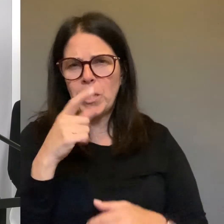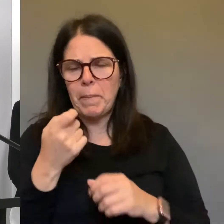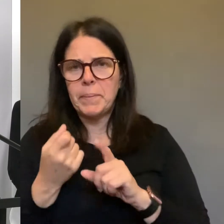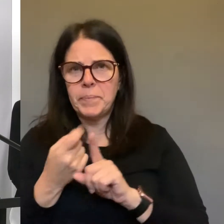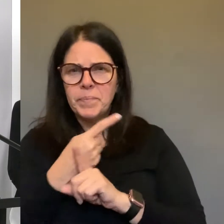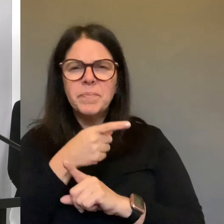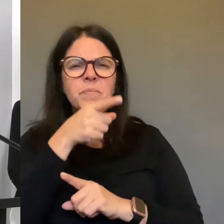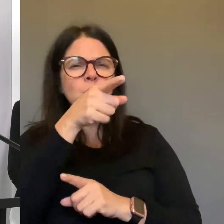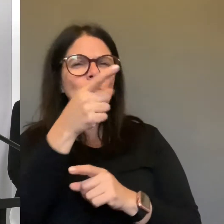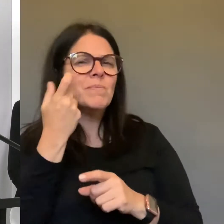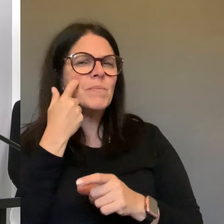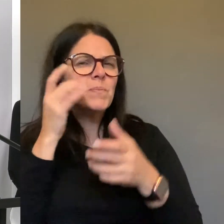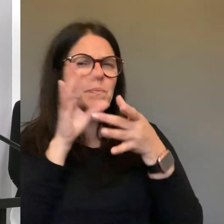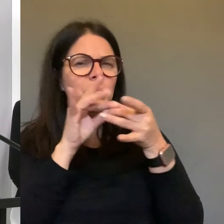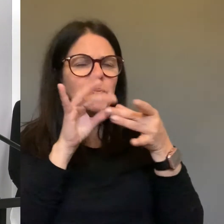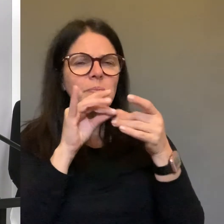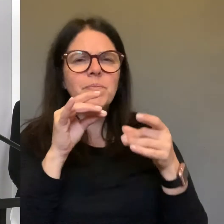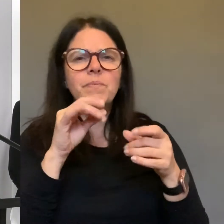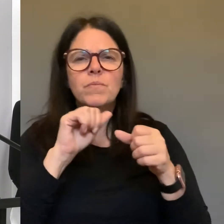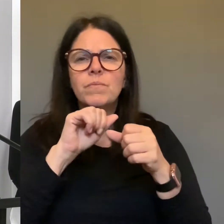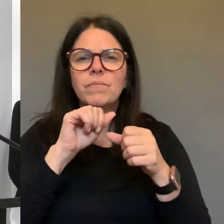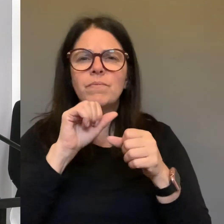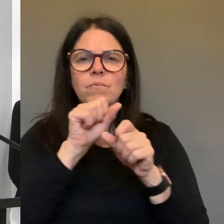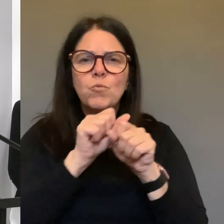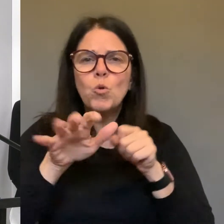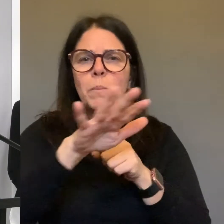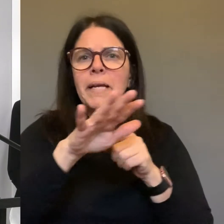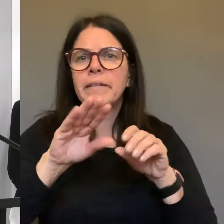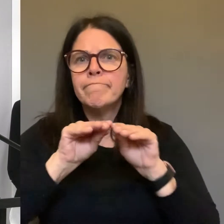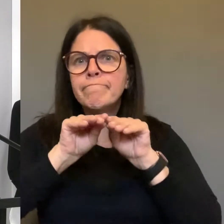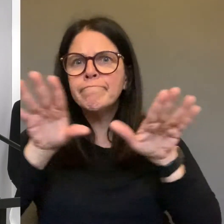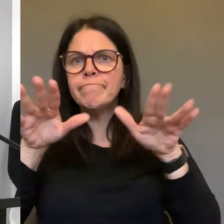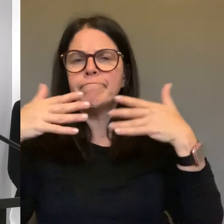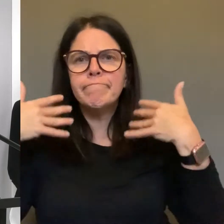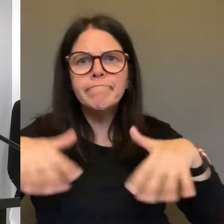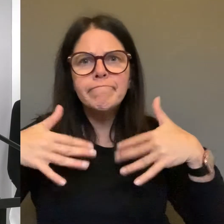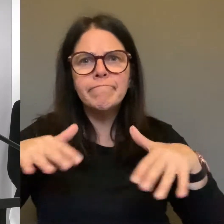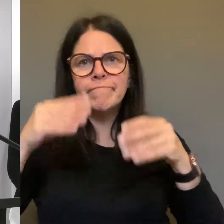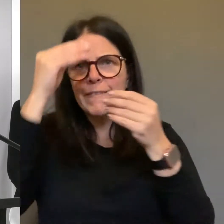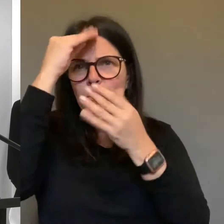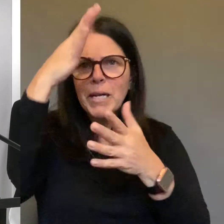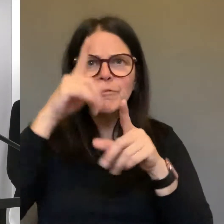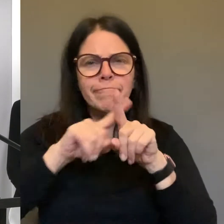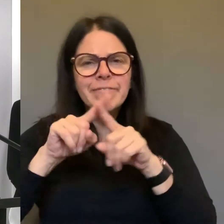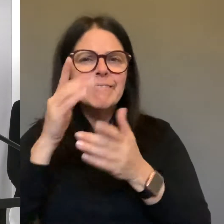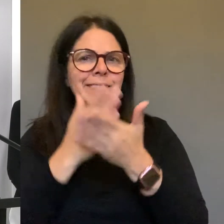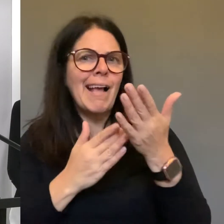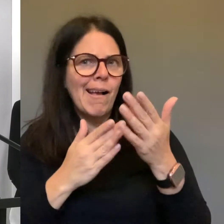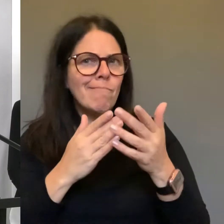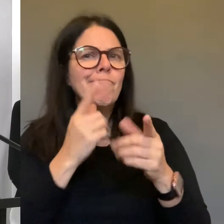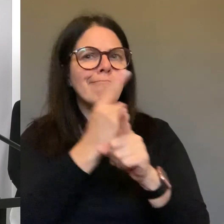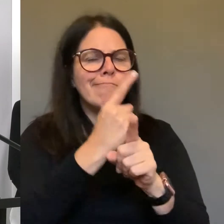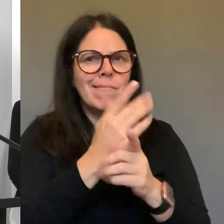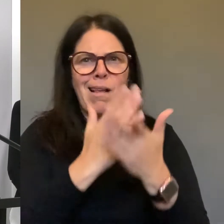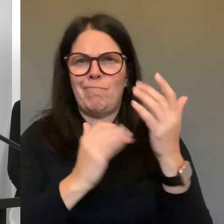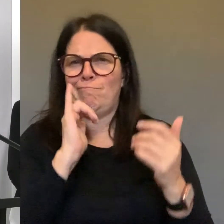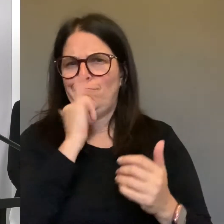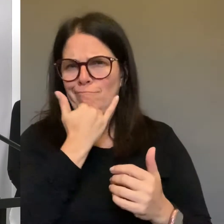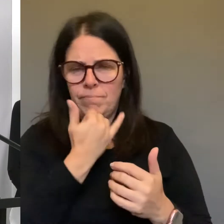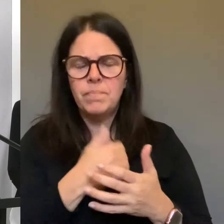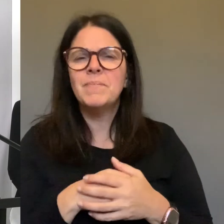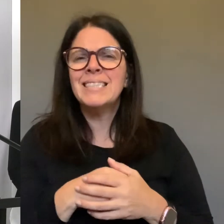on YouTube by a general physician from Grand Rapids, Michigan. He's talking about safe protocols for grocery shopping,